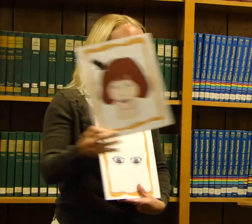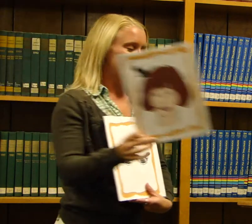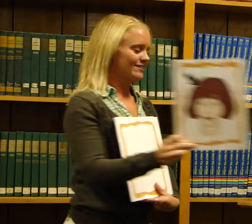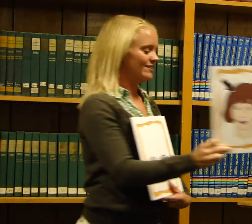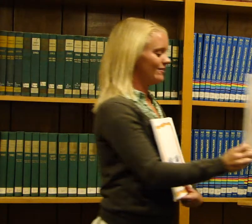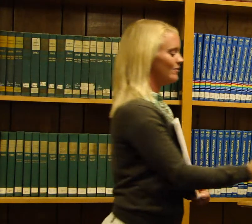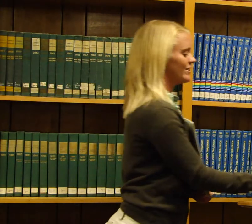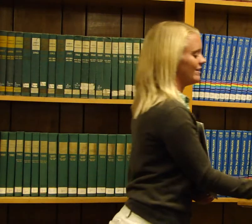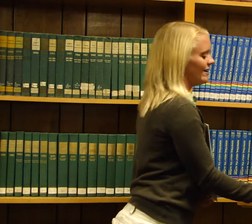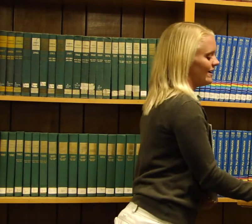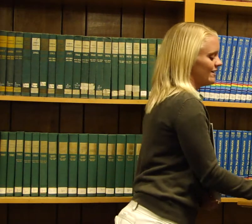Okay!